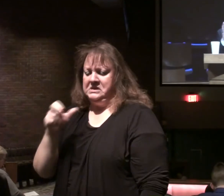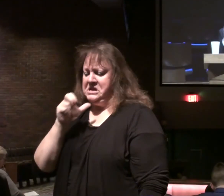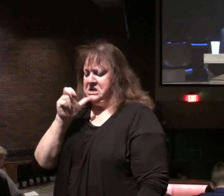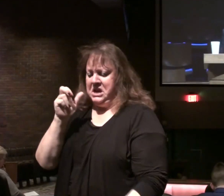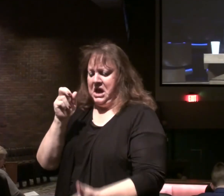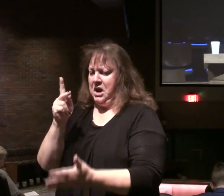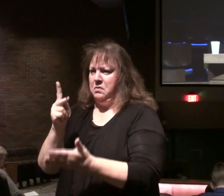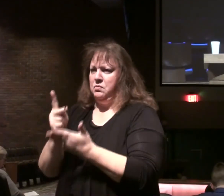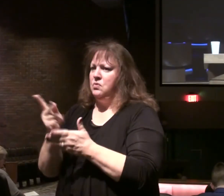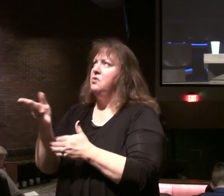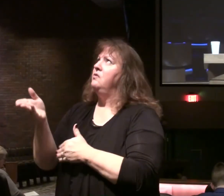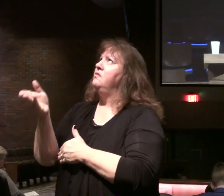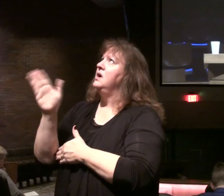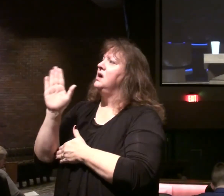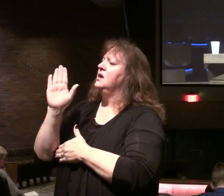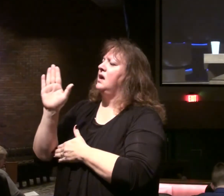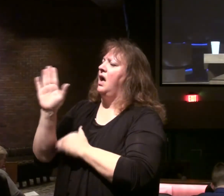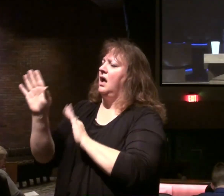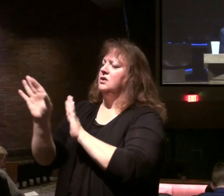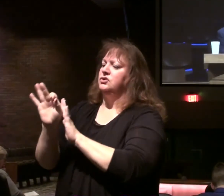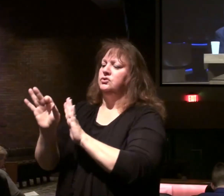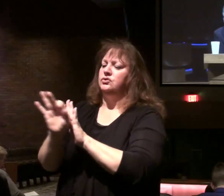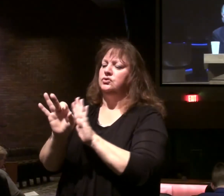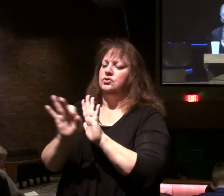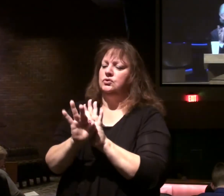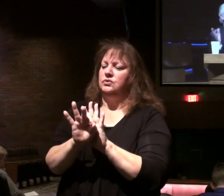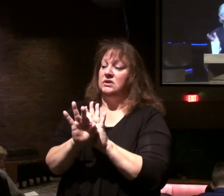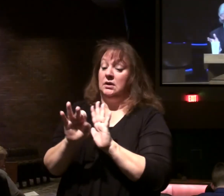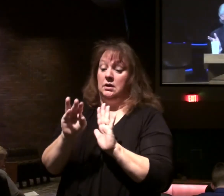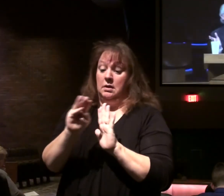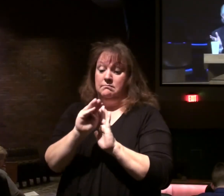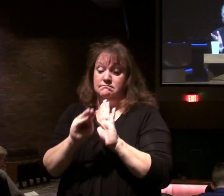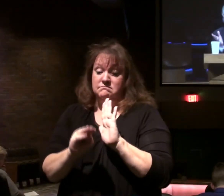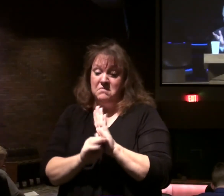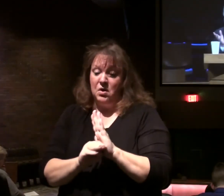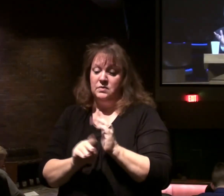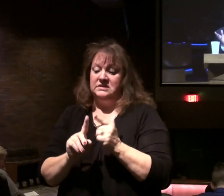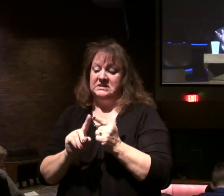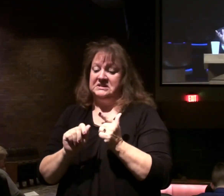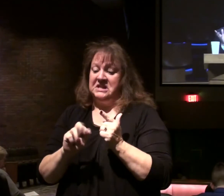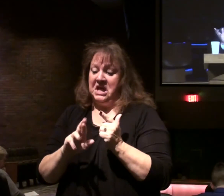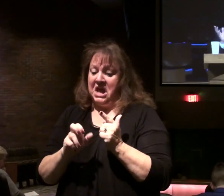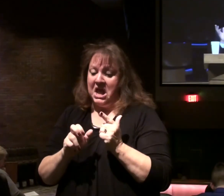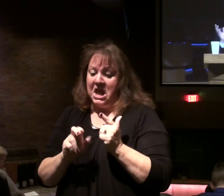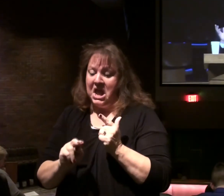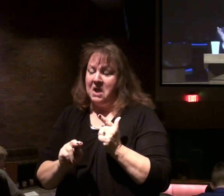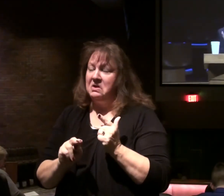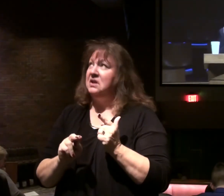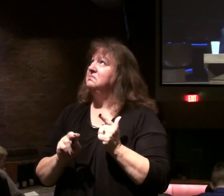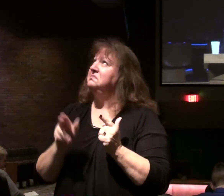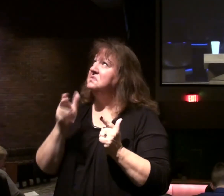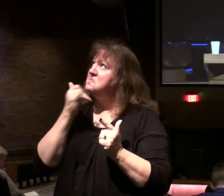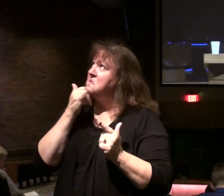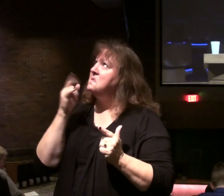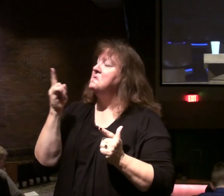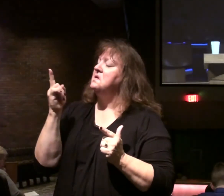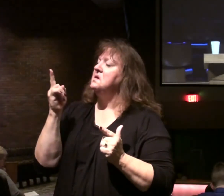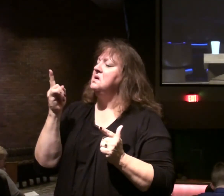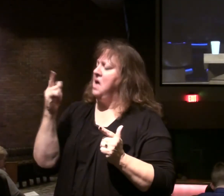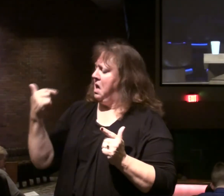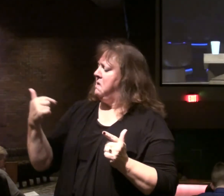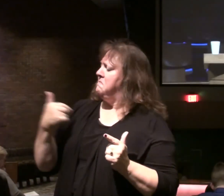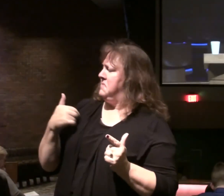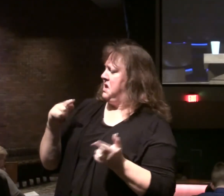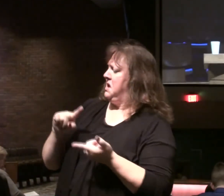of God's. Selection of Moses and Aaron. That he thought that. He and his friends.